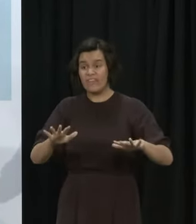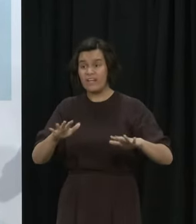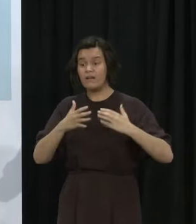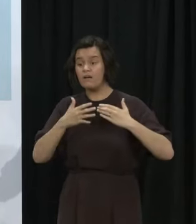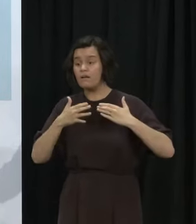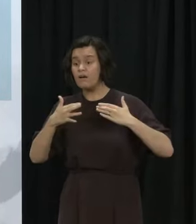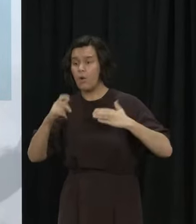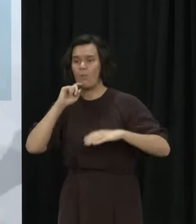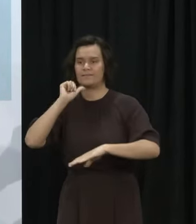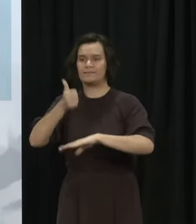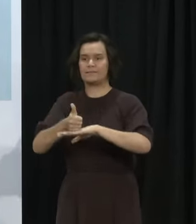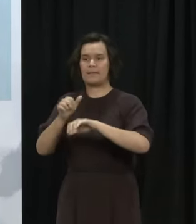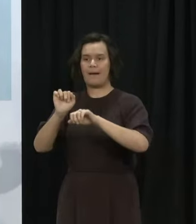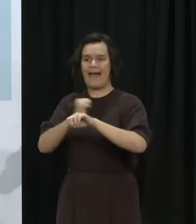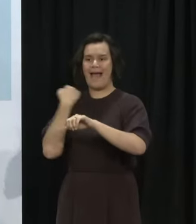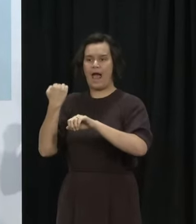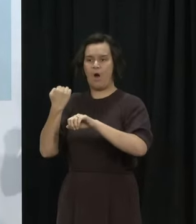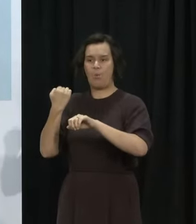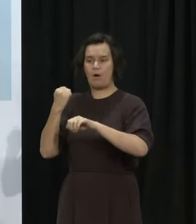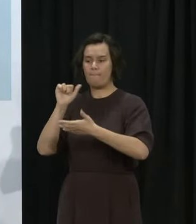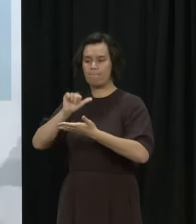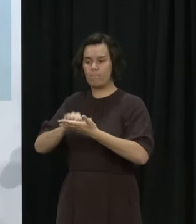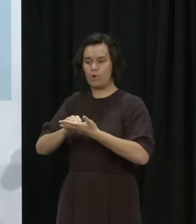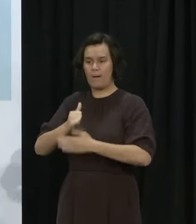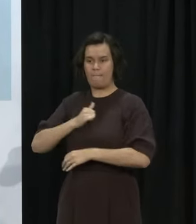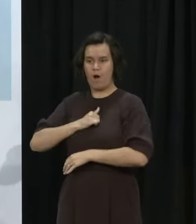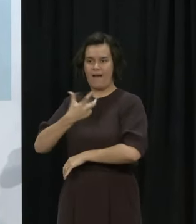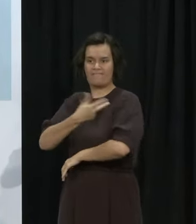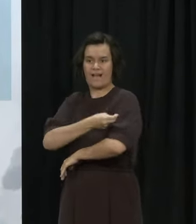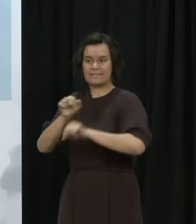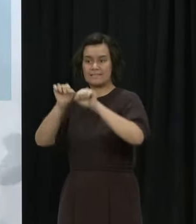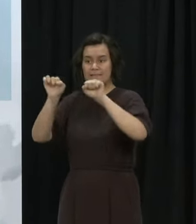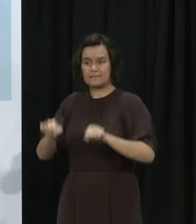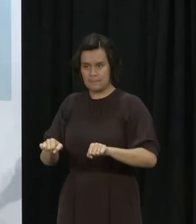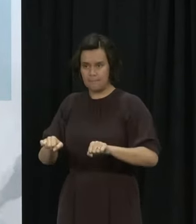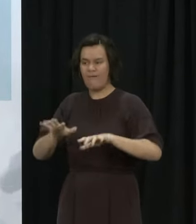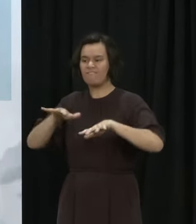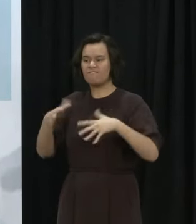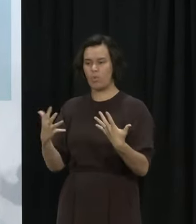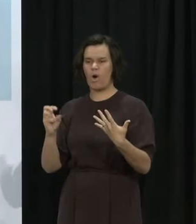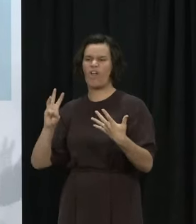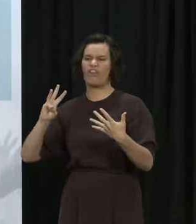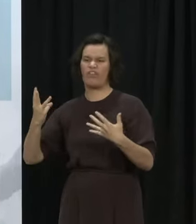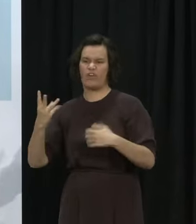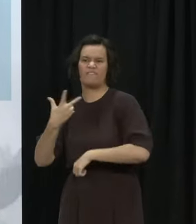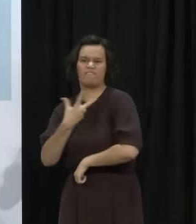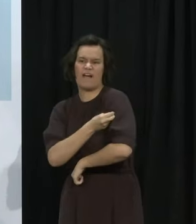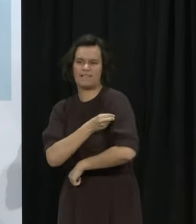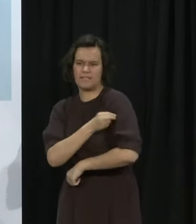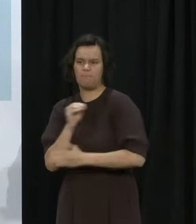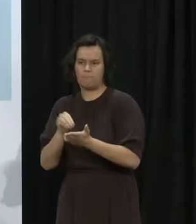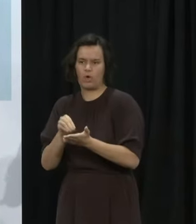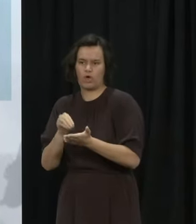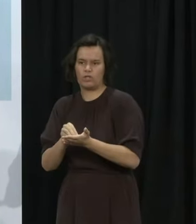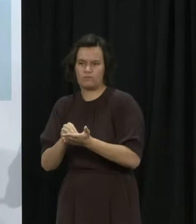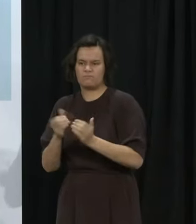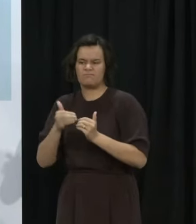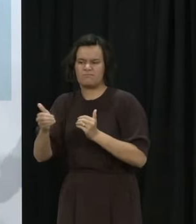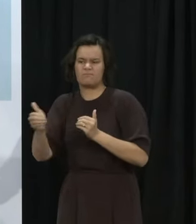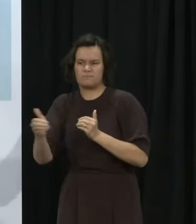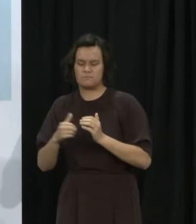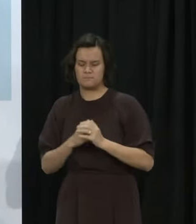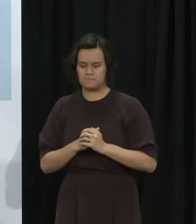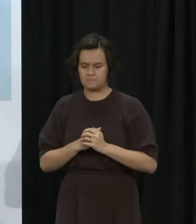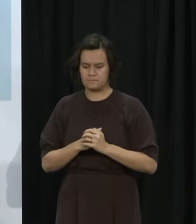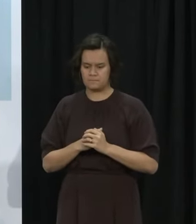we'll set out specific timeframes for that as soon as they've been confirmed. Importantly, the schedule ensures that those who are harder to